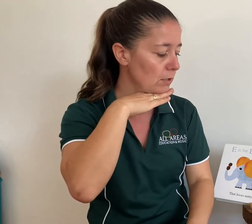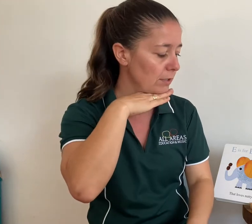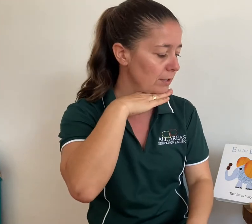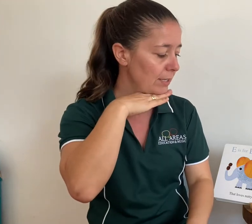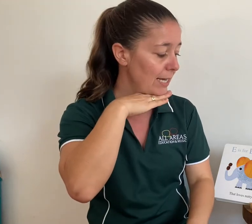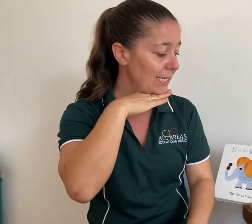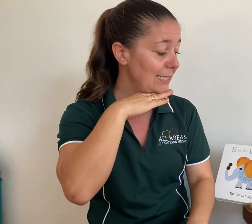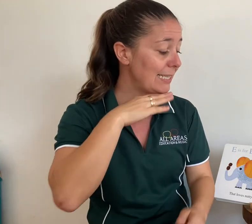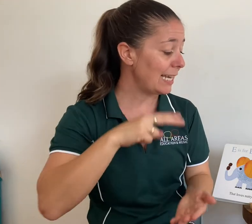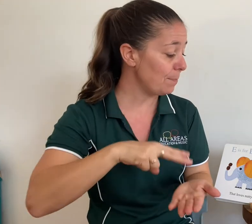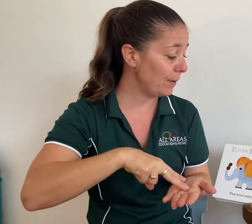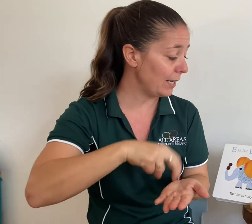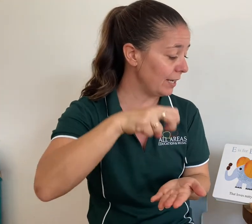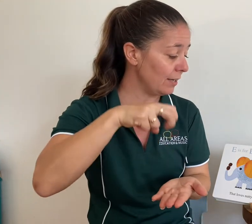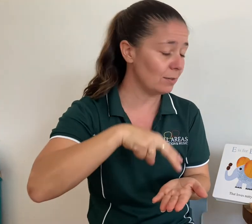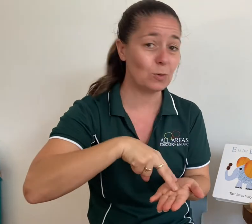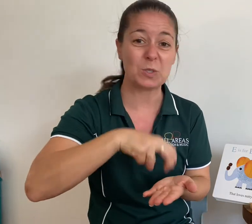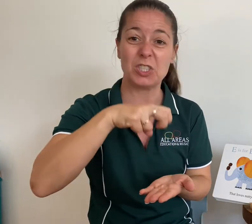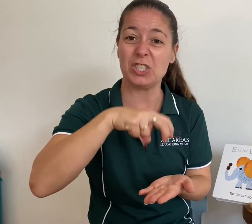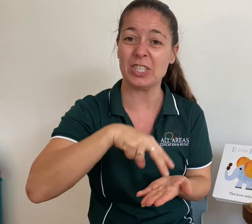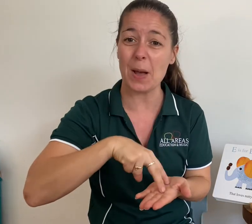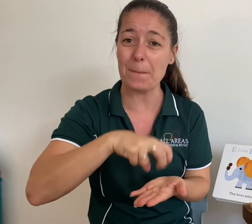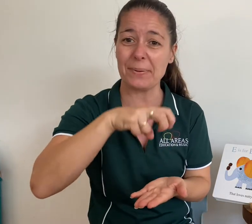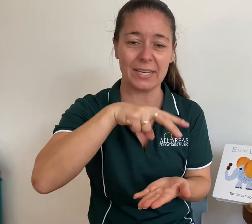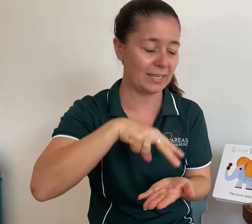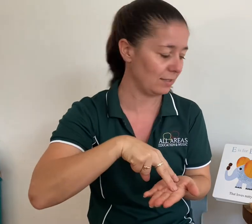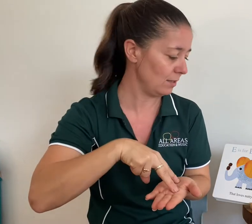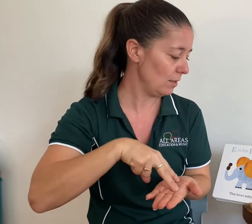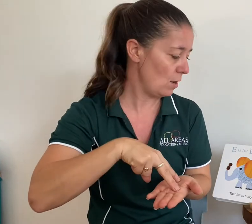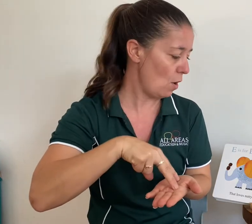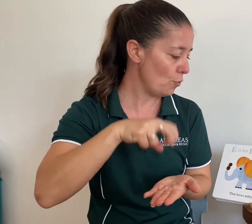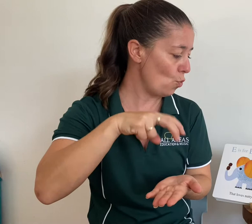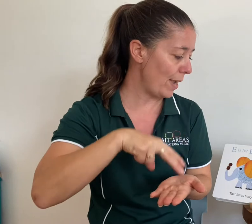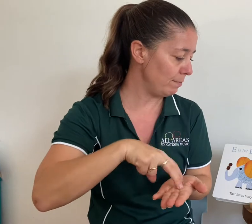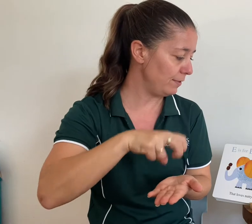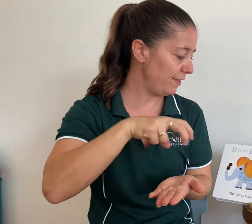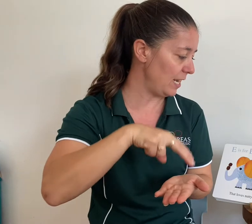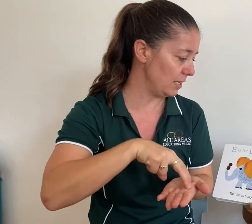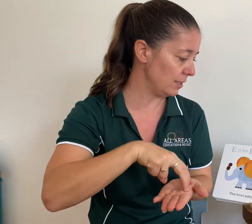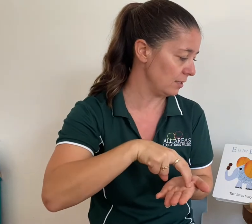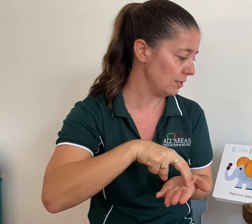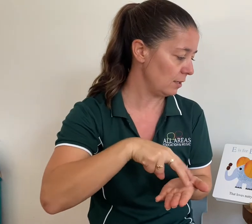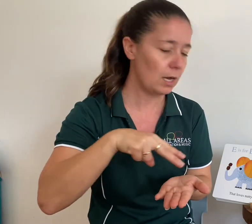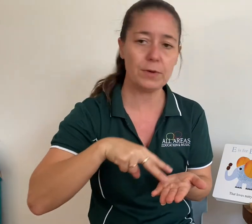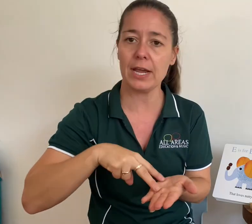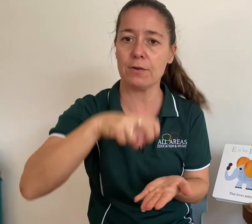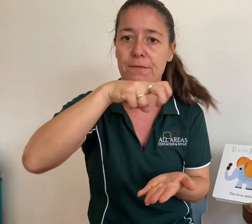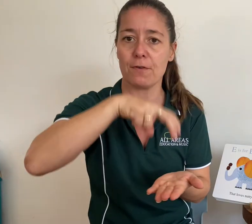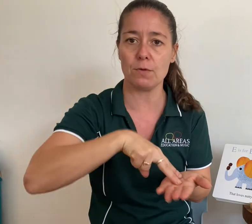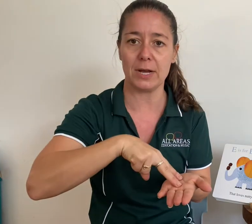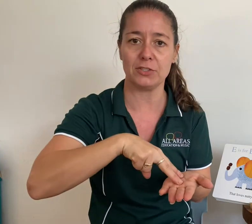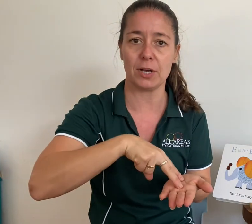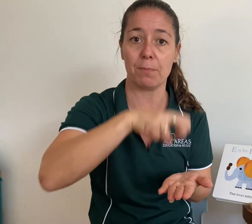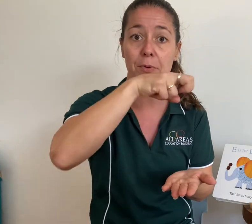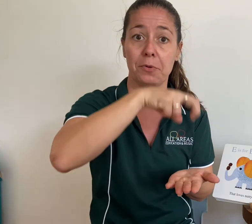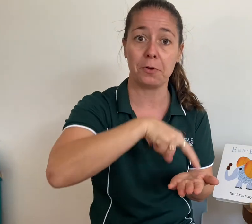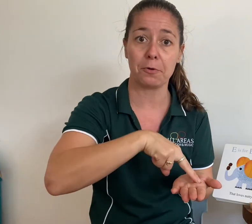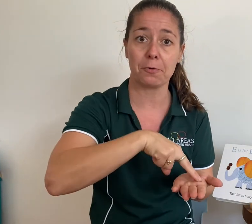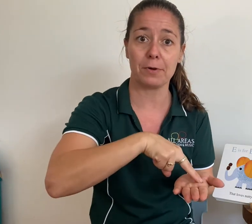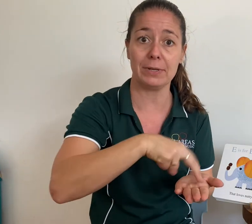leaping, jumping on webbed feet. I wonder how a frog might jump. Ribbit,